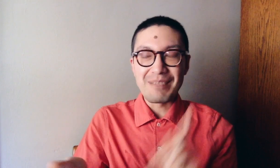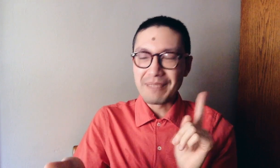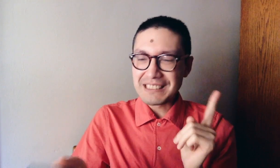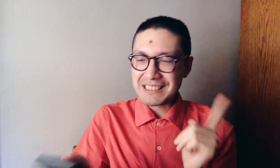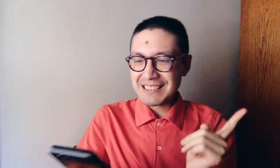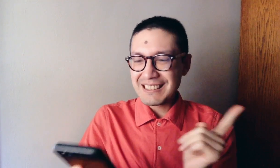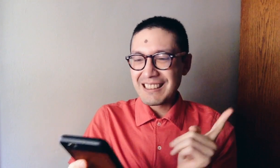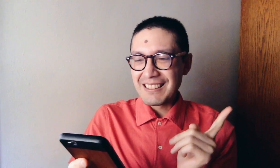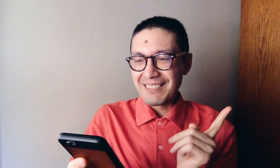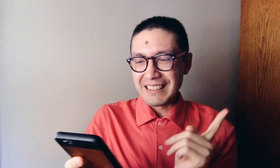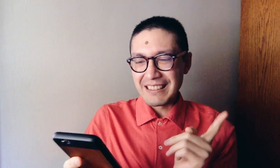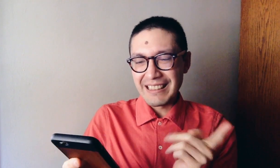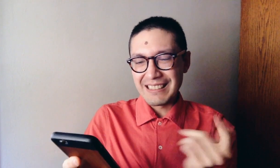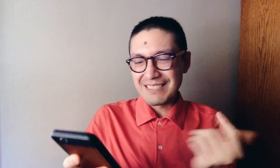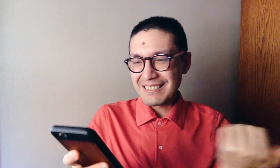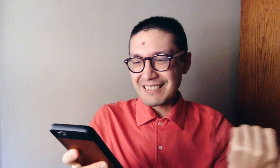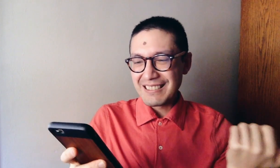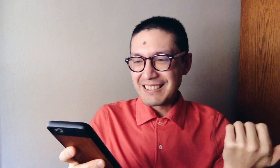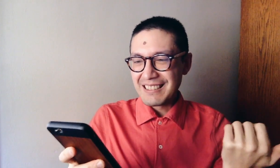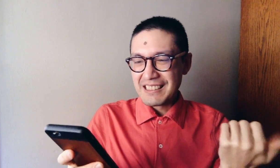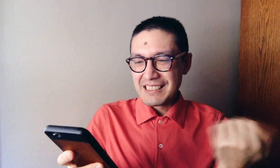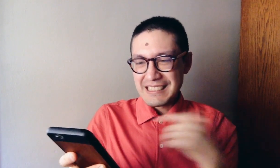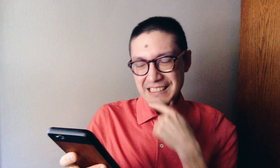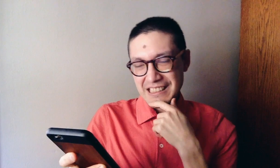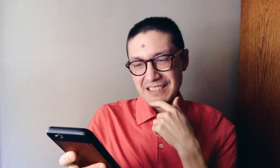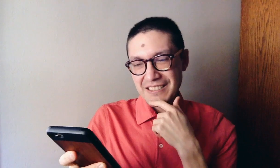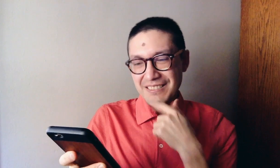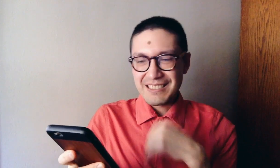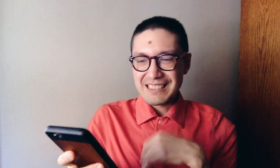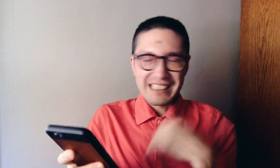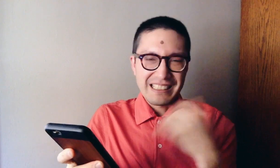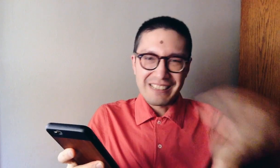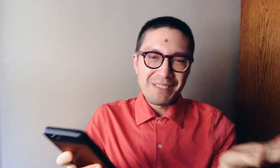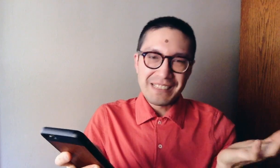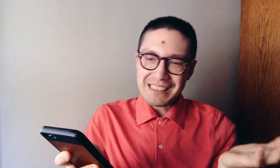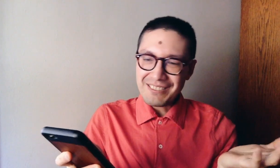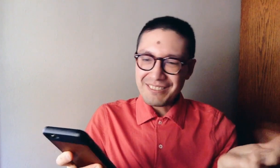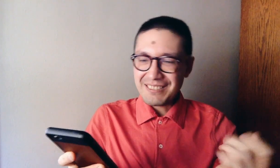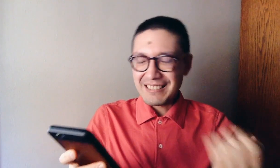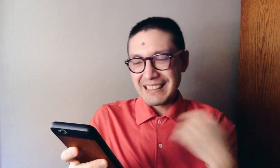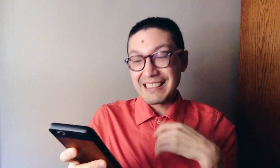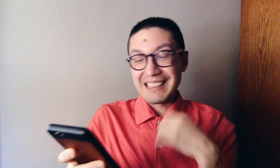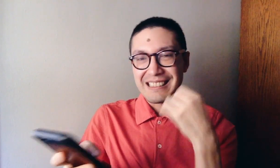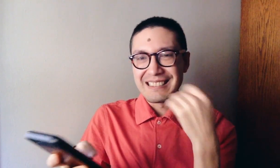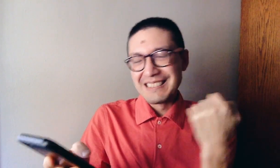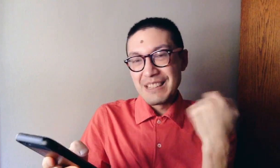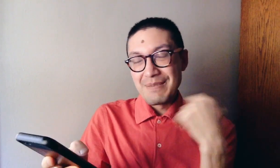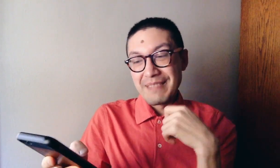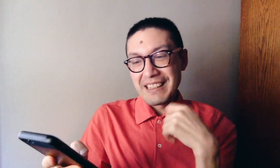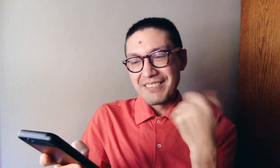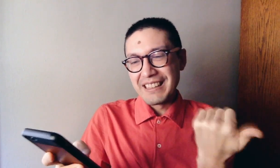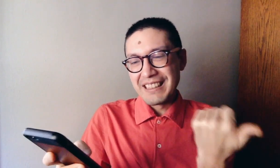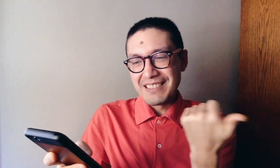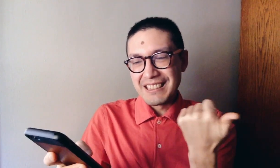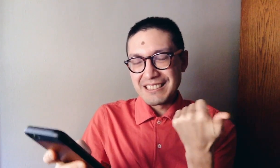a bunch written down. Um, so there's like equipment stuff. Like I could make a video on